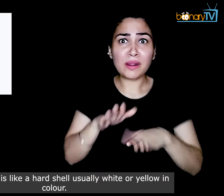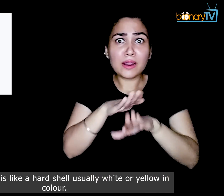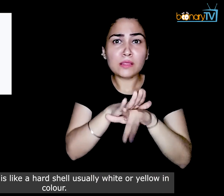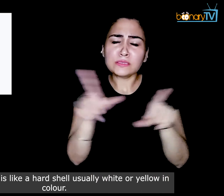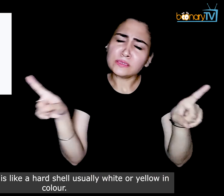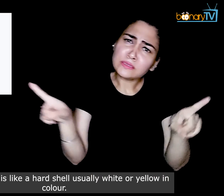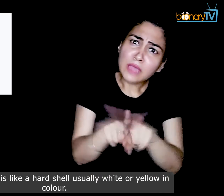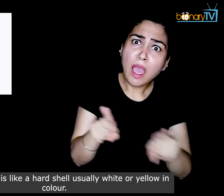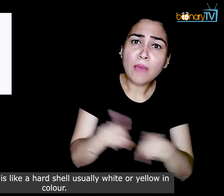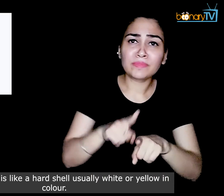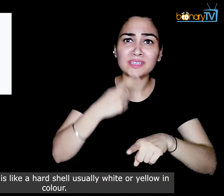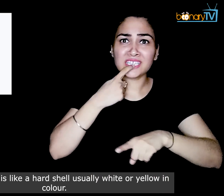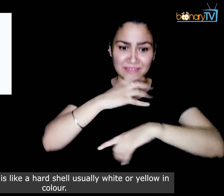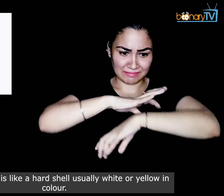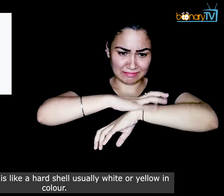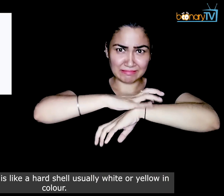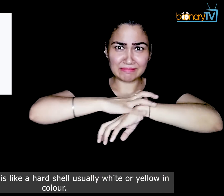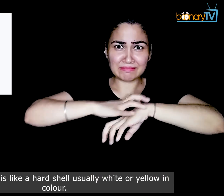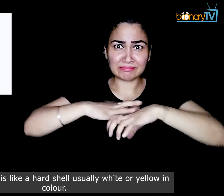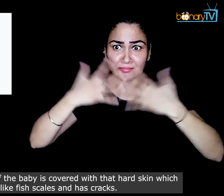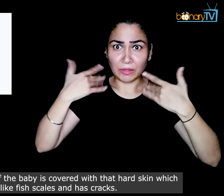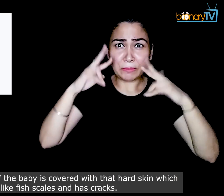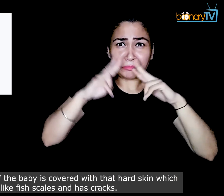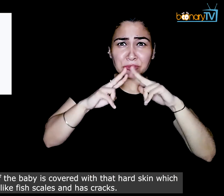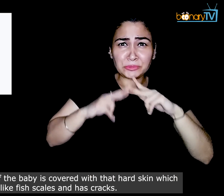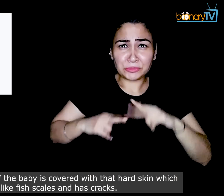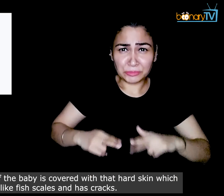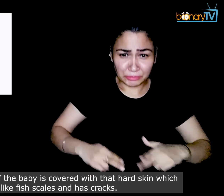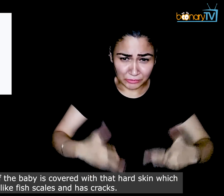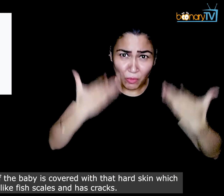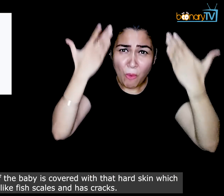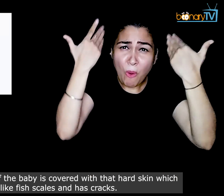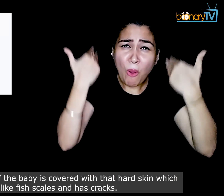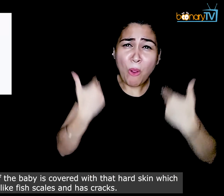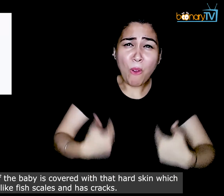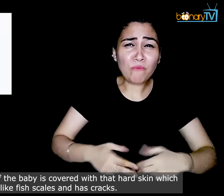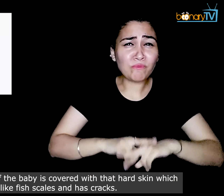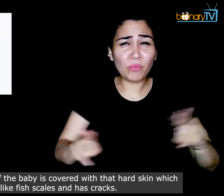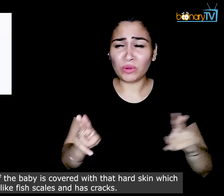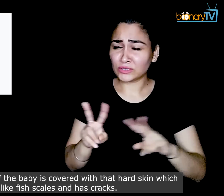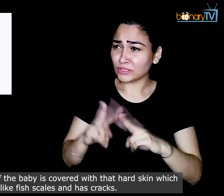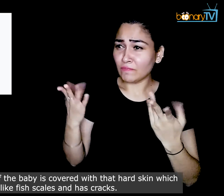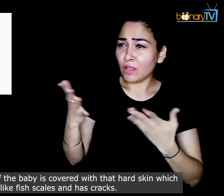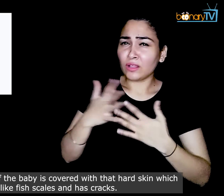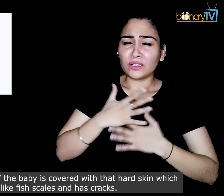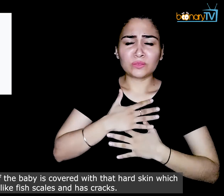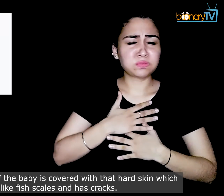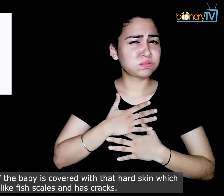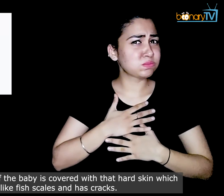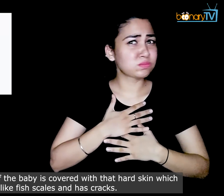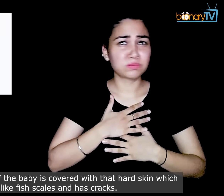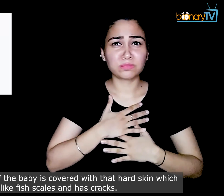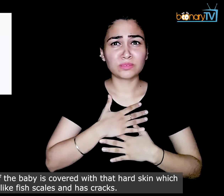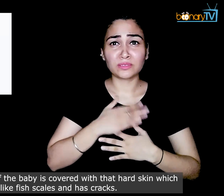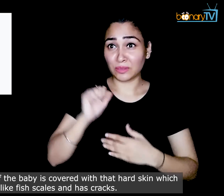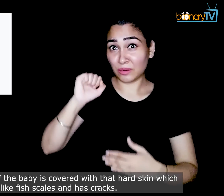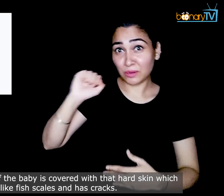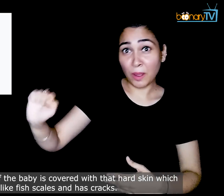white or yellow in colour. The entire body of the baby is covered with that hard skin which is like fish scales and has cracks.